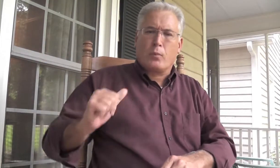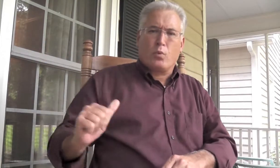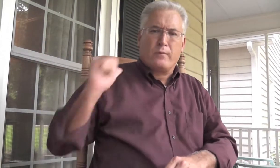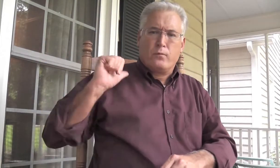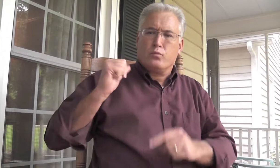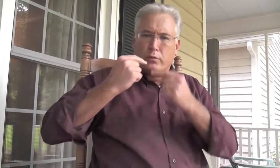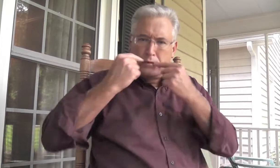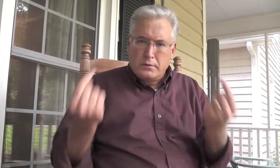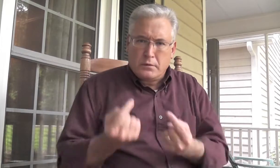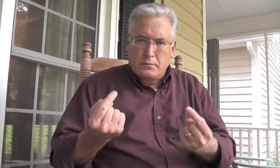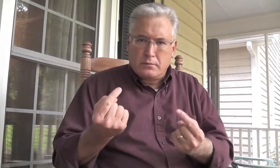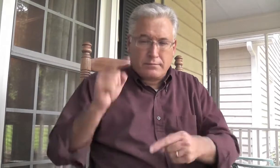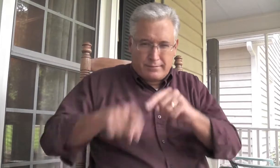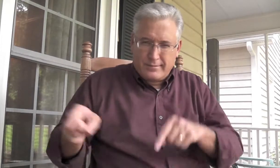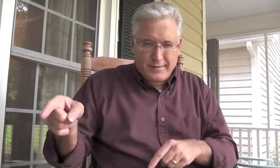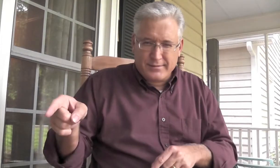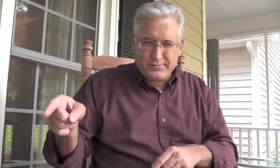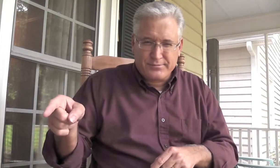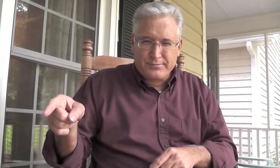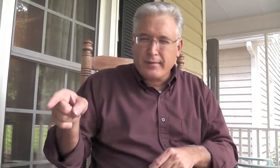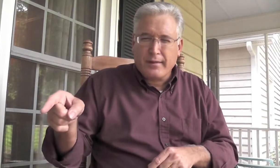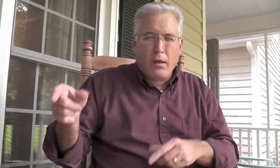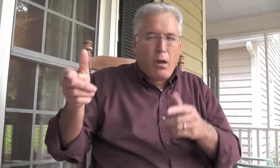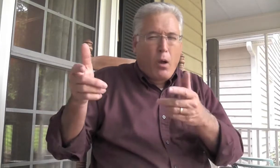can't resist or refuse sin. They can't do it.